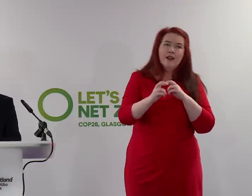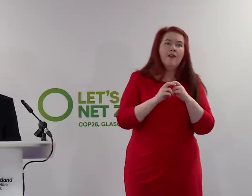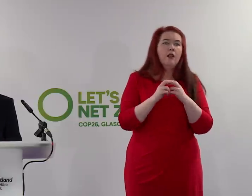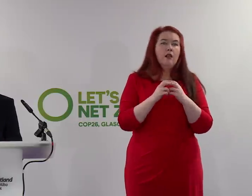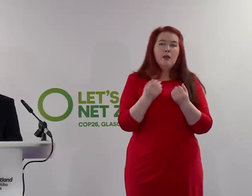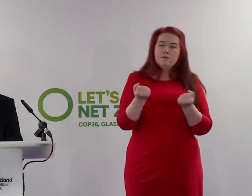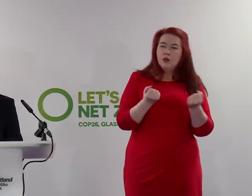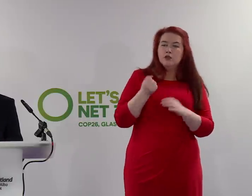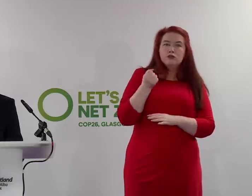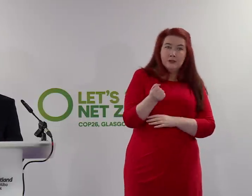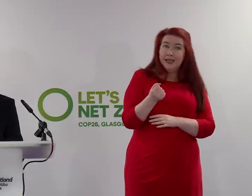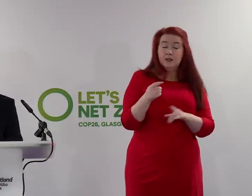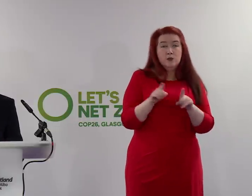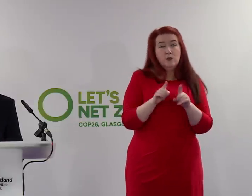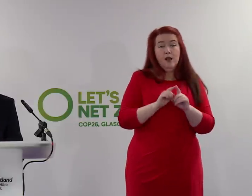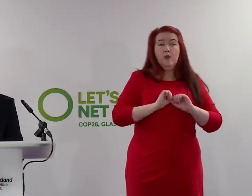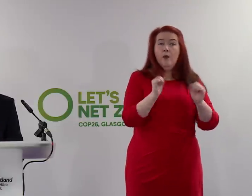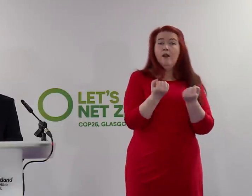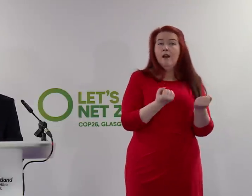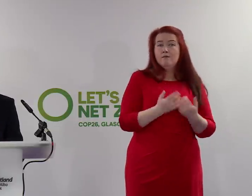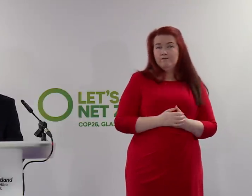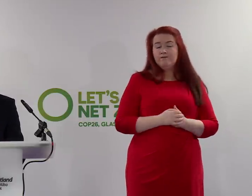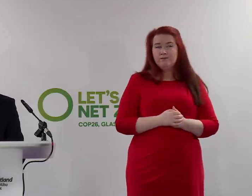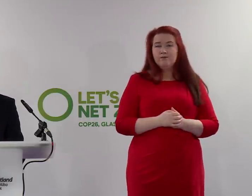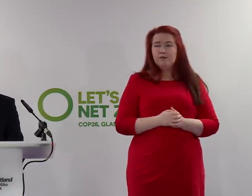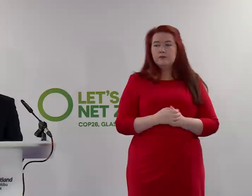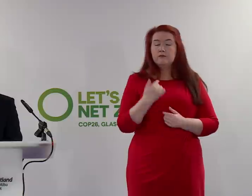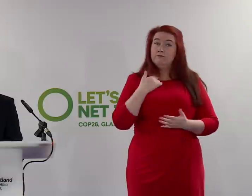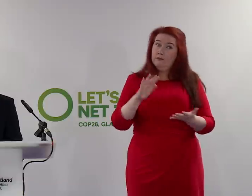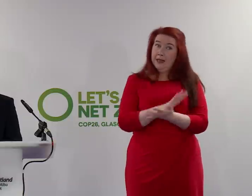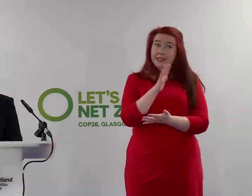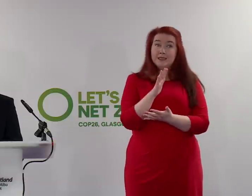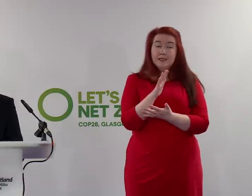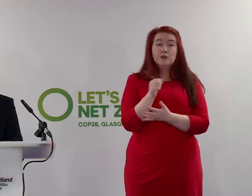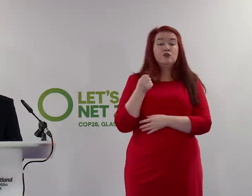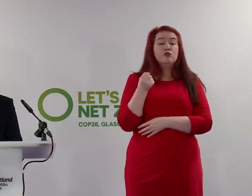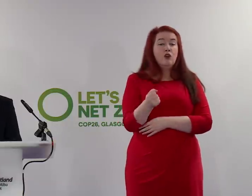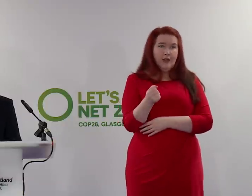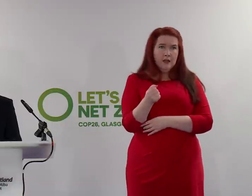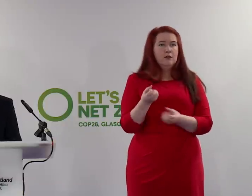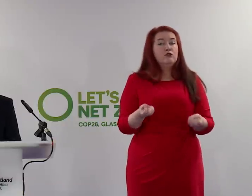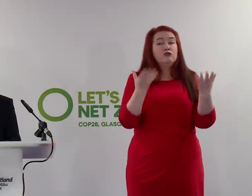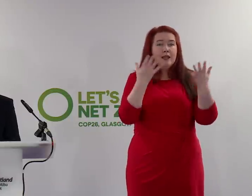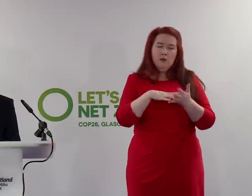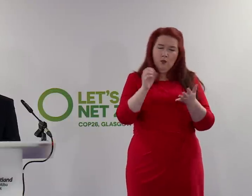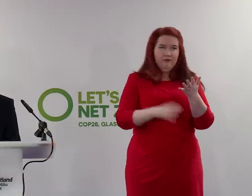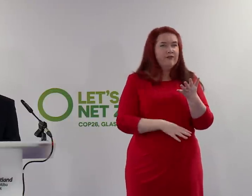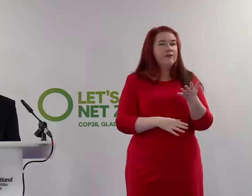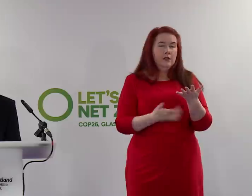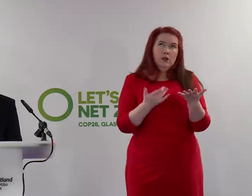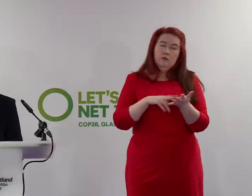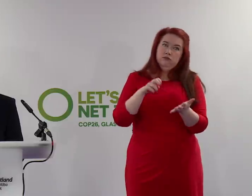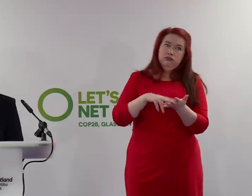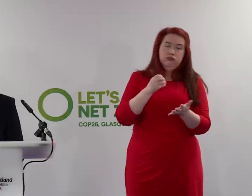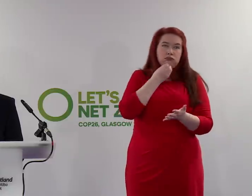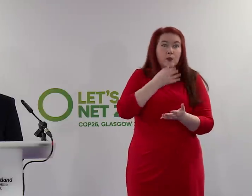transport as well as car journeys. We are very pleased that Strike Action is no longer in prospect on Scott Real